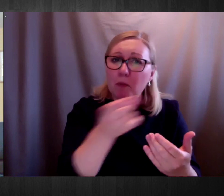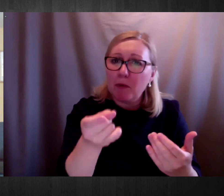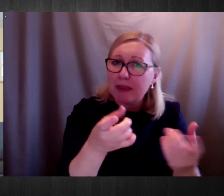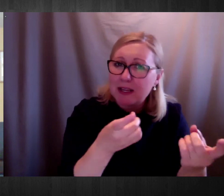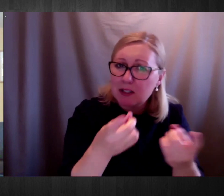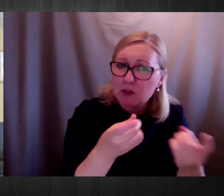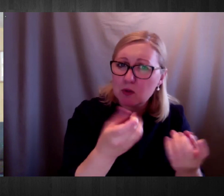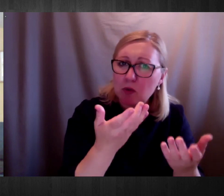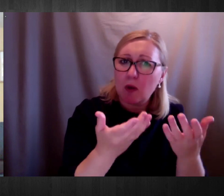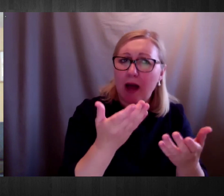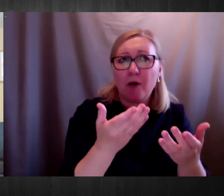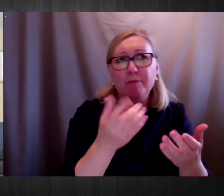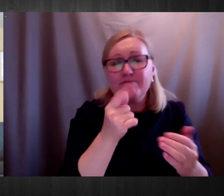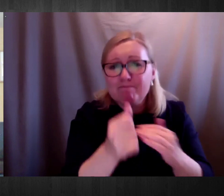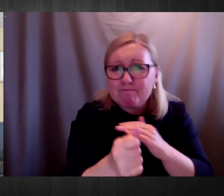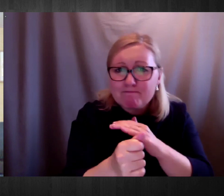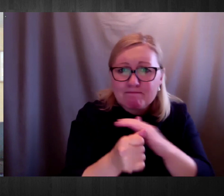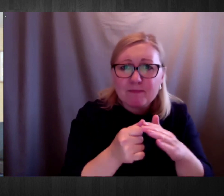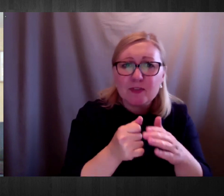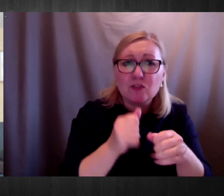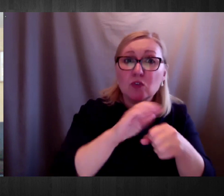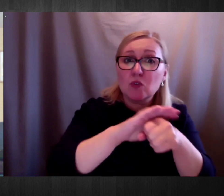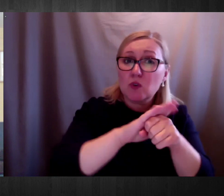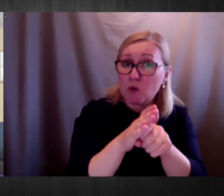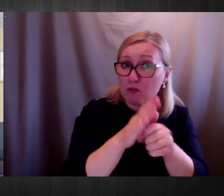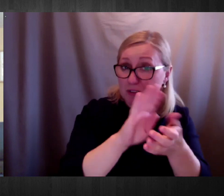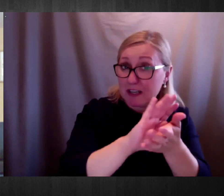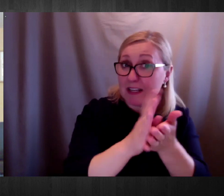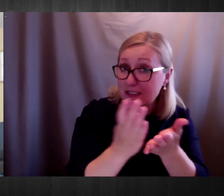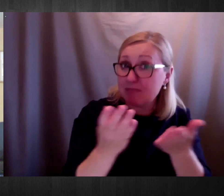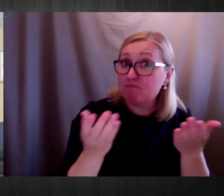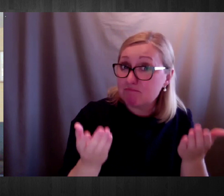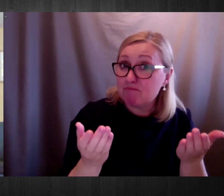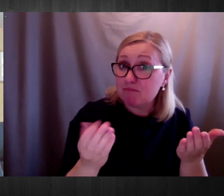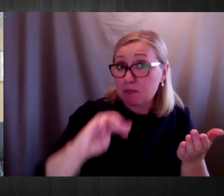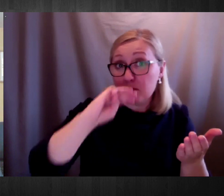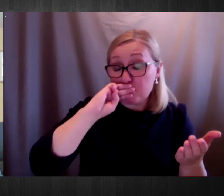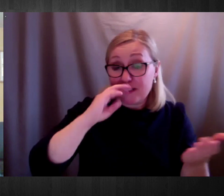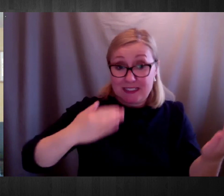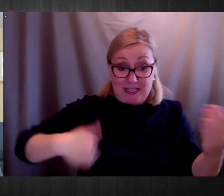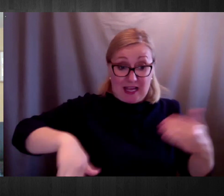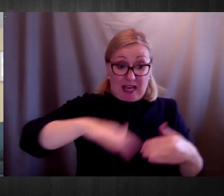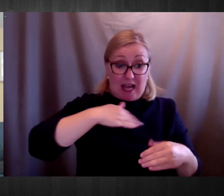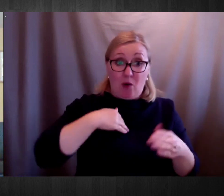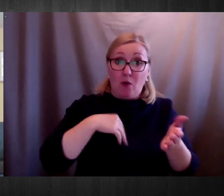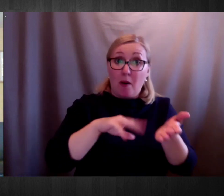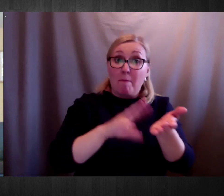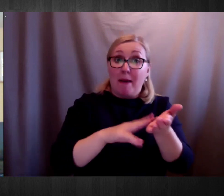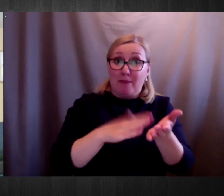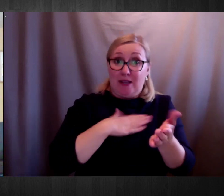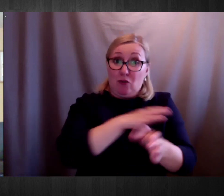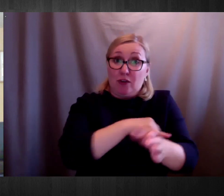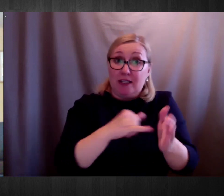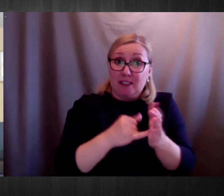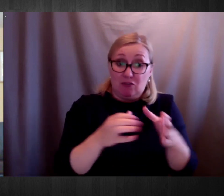vulnerable or cocooning, our members are far from vulnerable and far from cocooning. They're